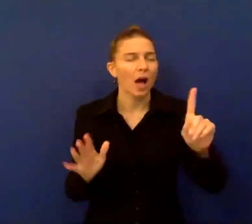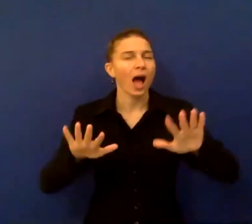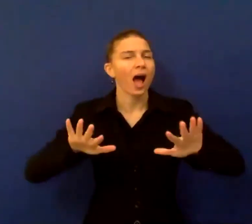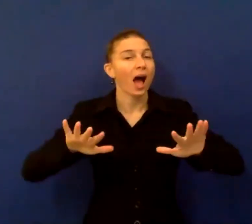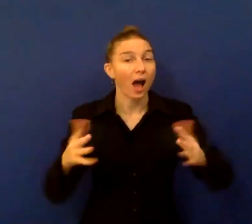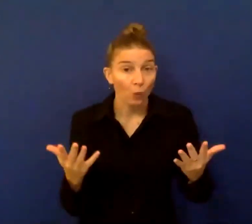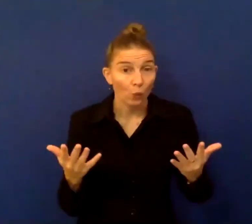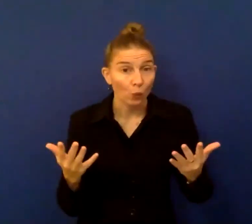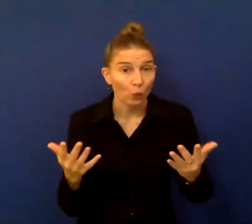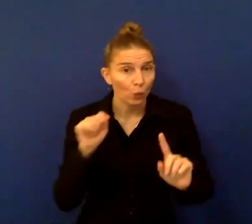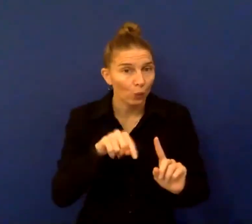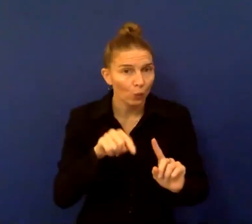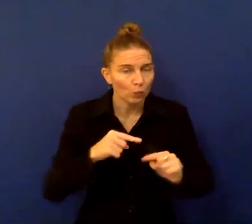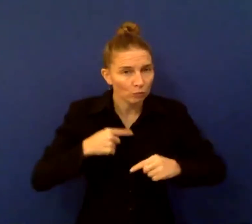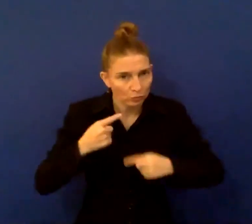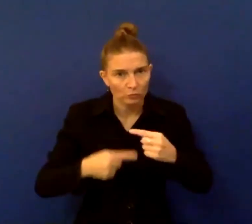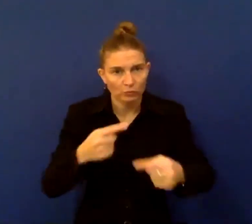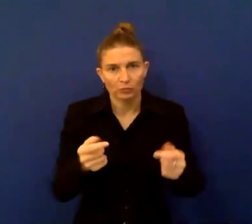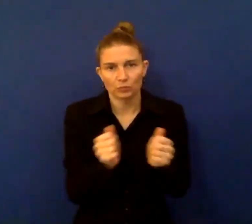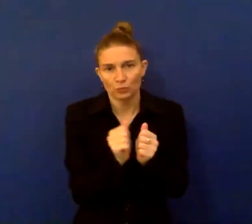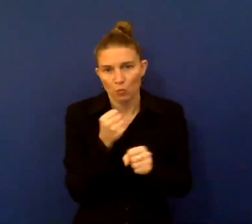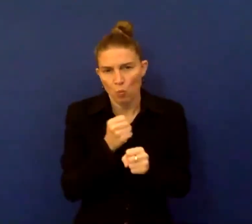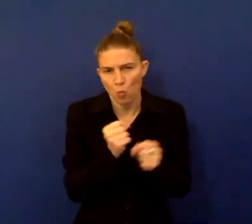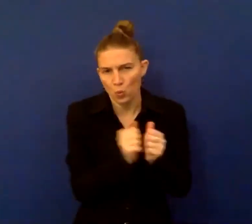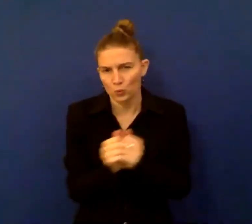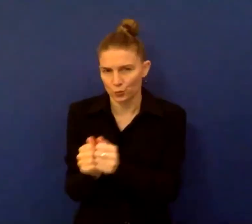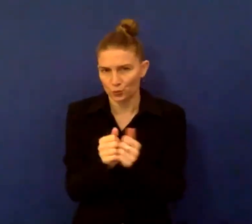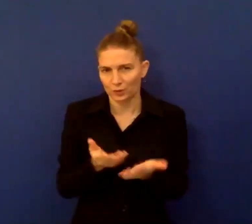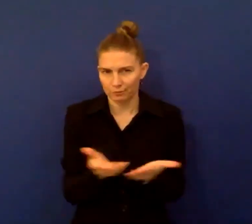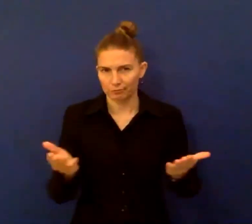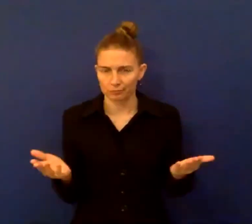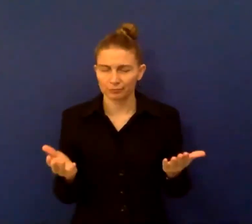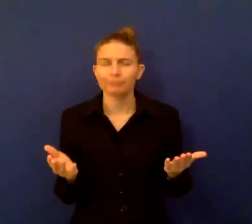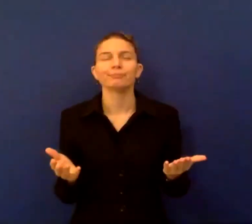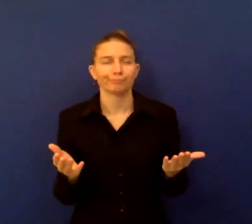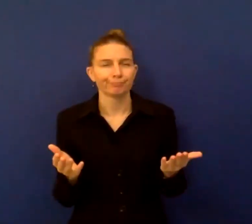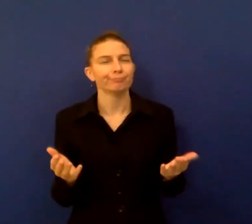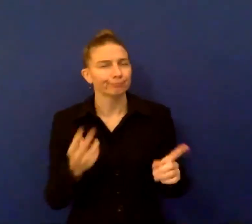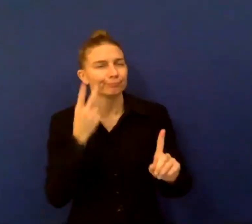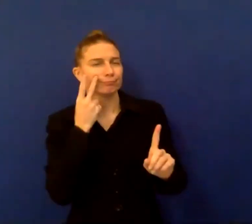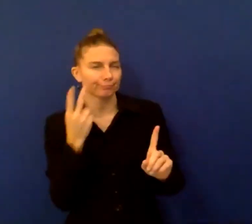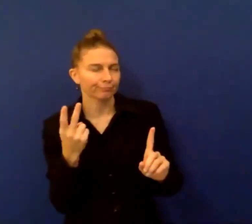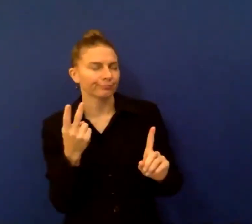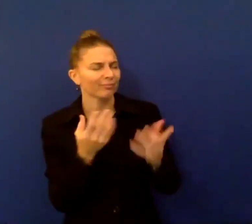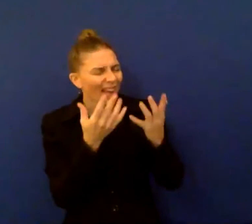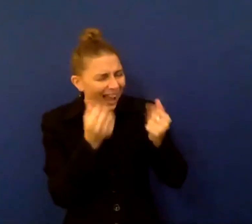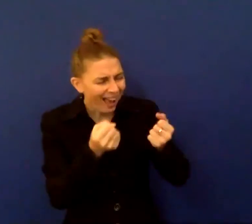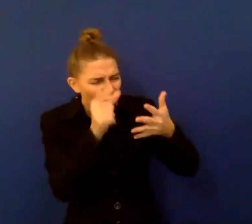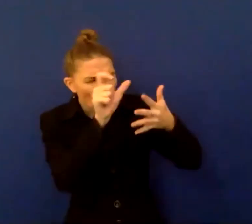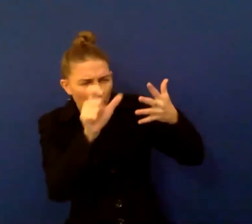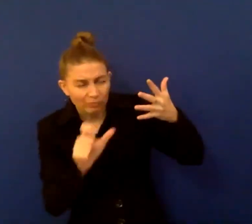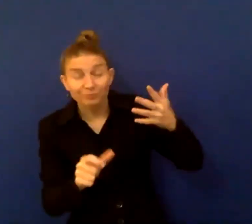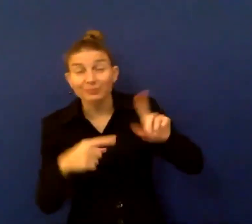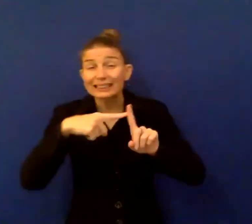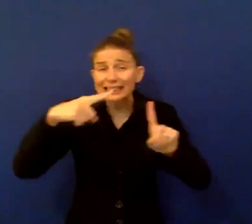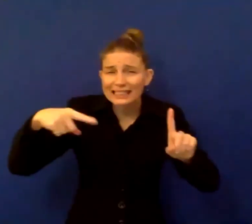to continue working together, recognizing the different components that we have around data